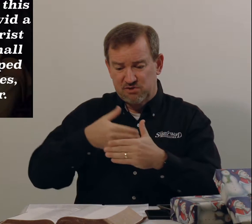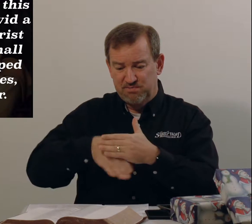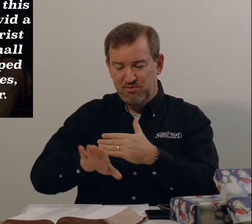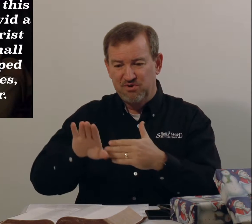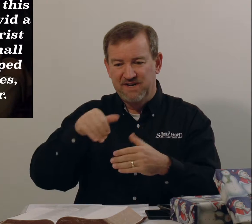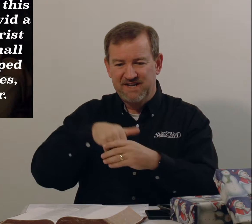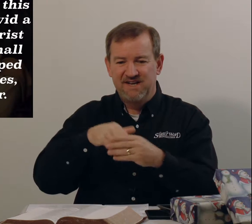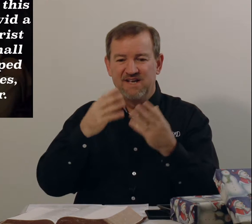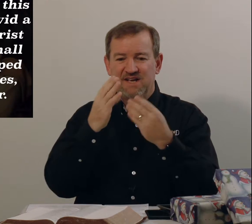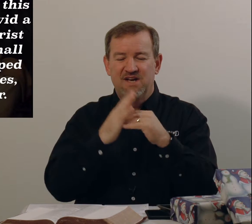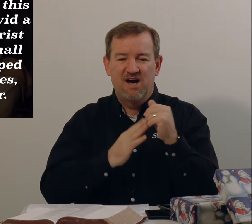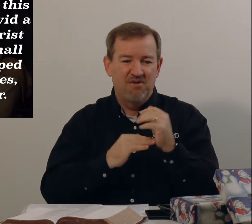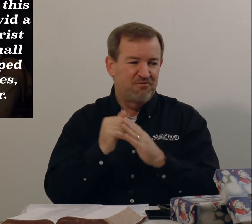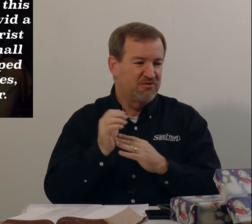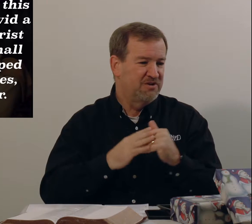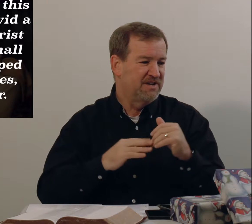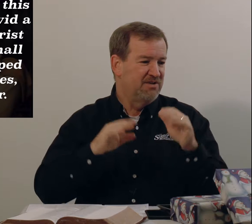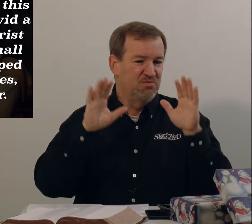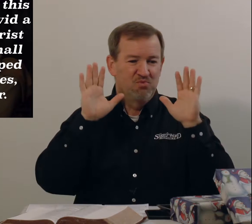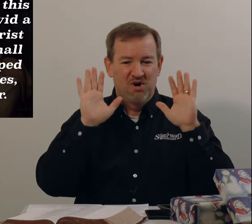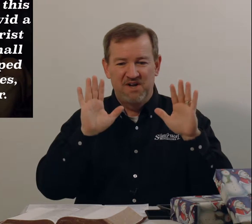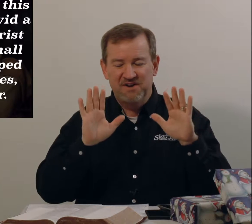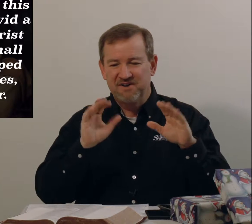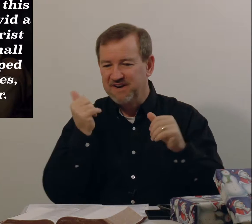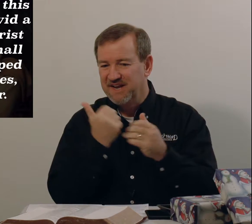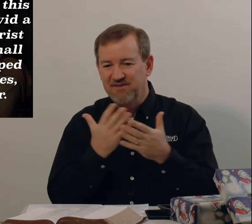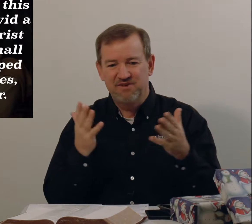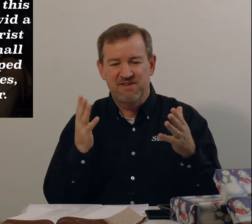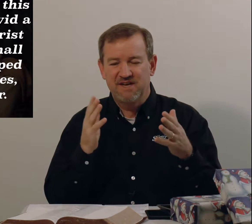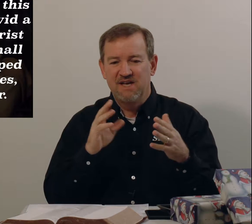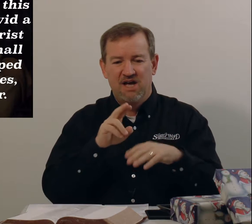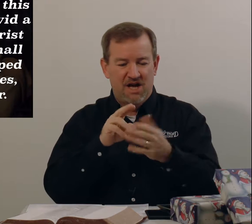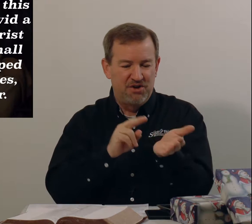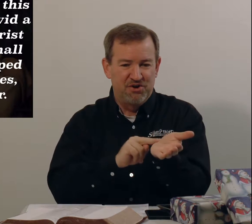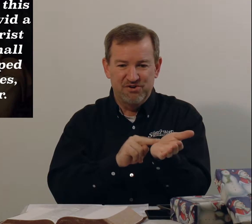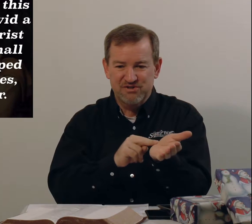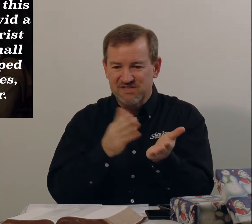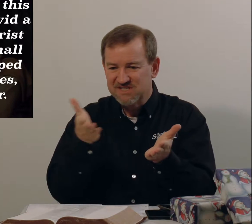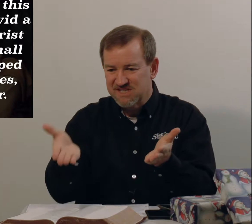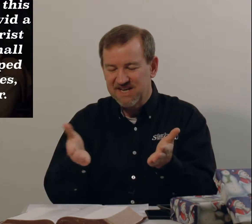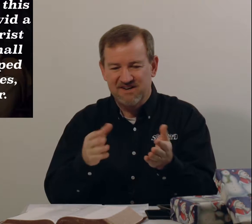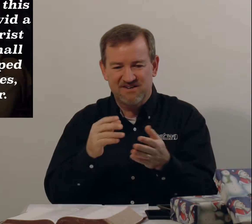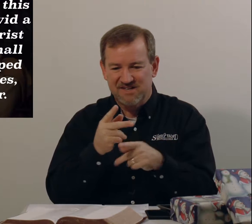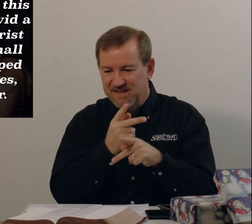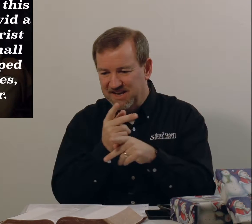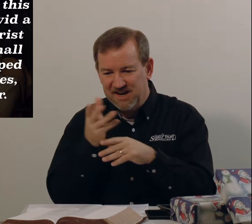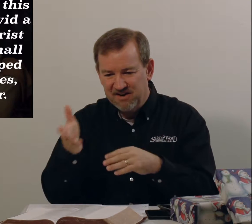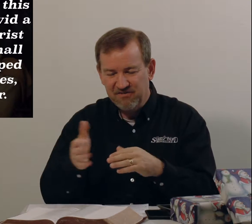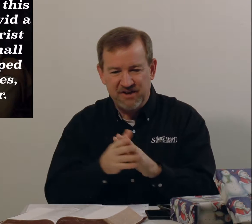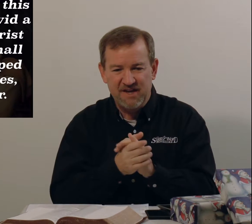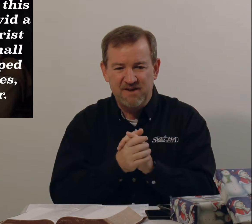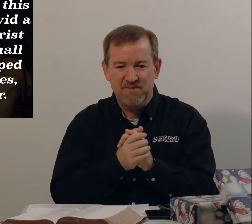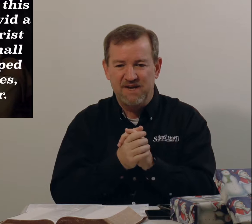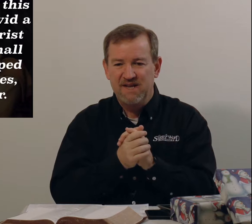born in comfort and wonder and everything. A nurse is there to take care of him and